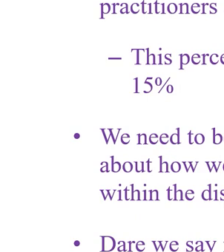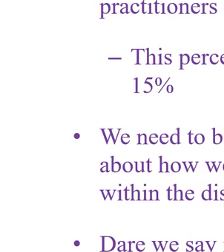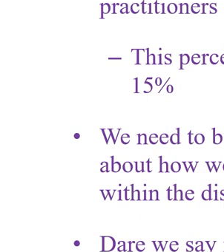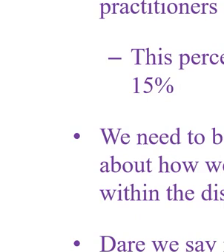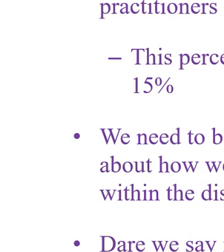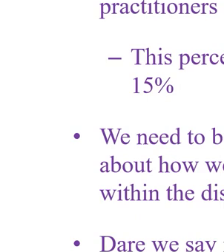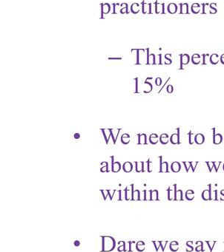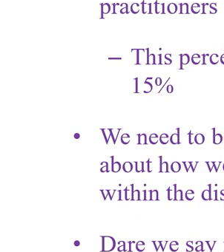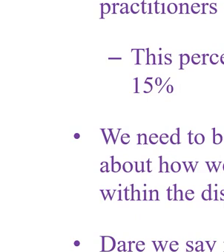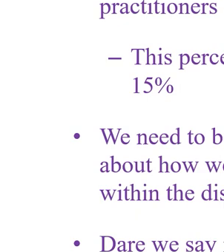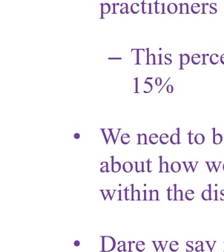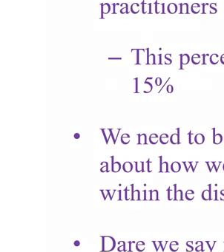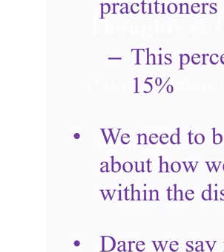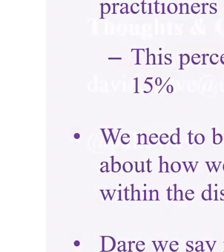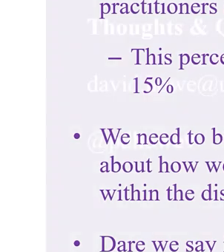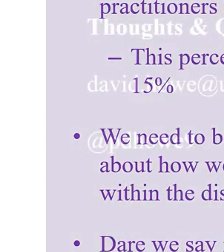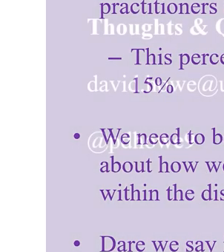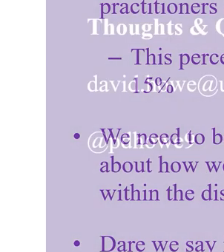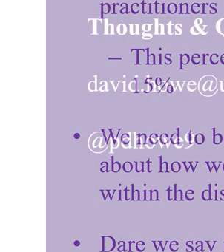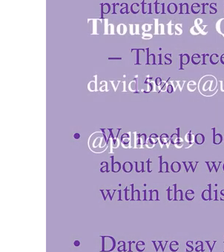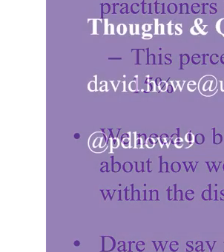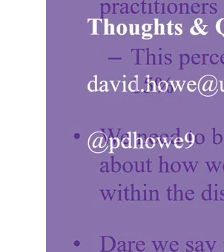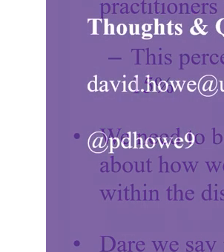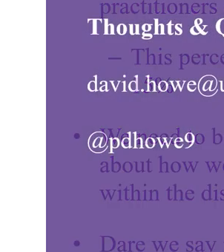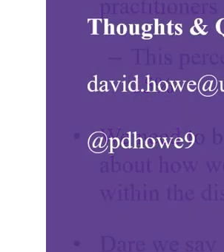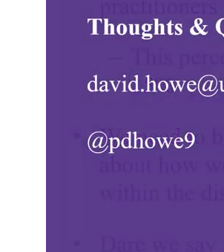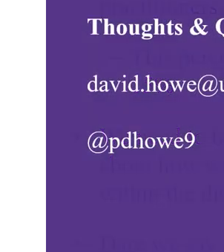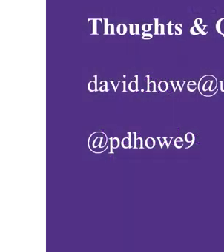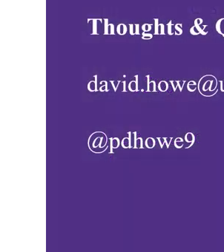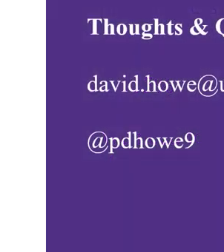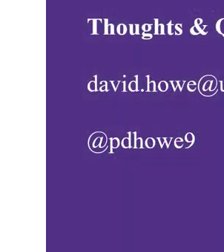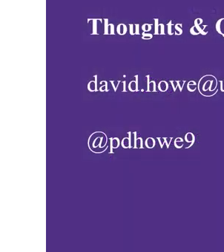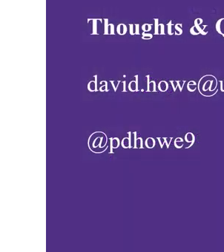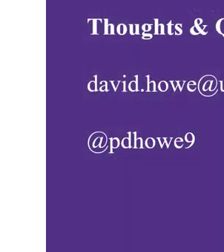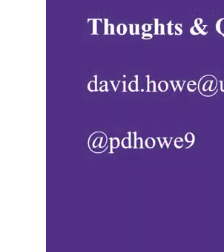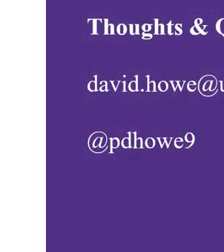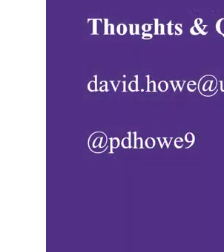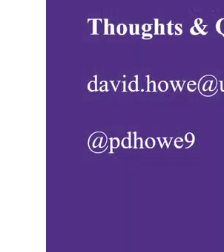we the 51. Thank you very much.